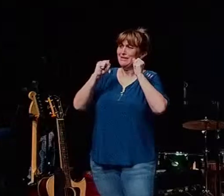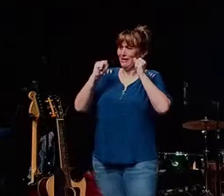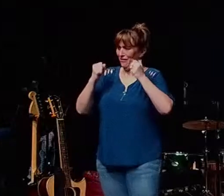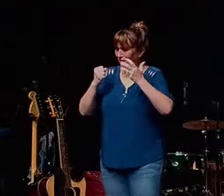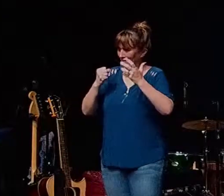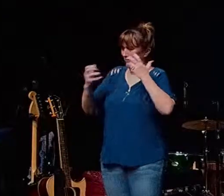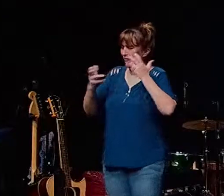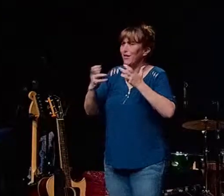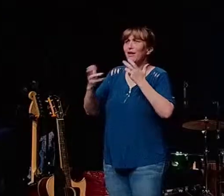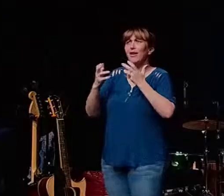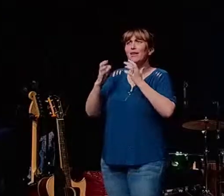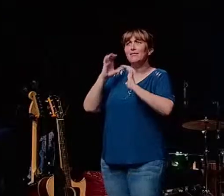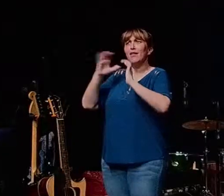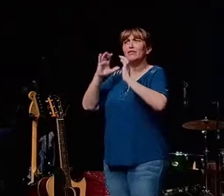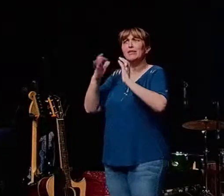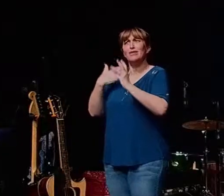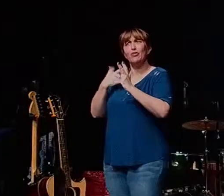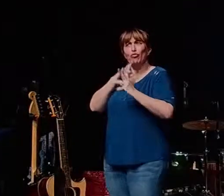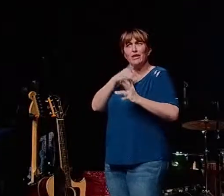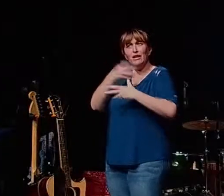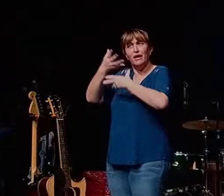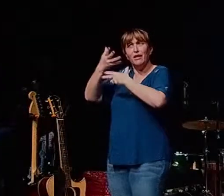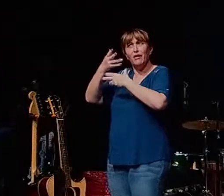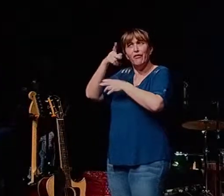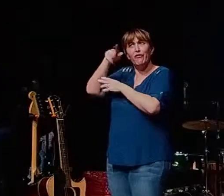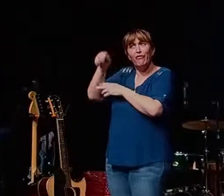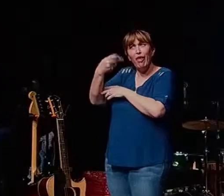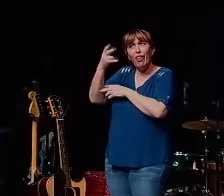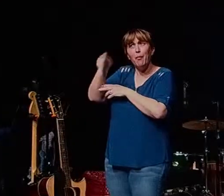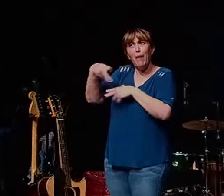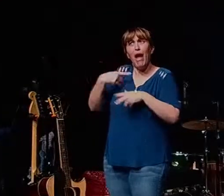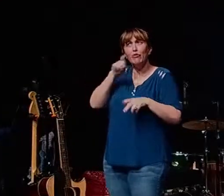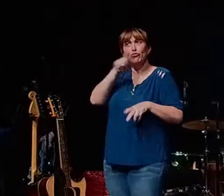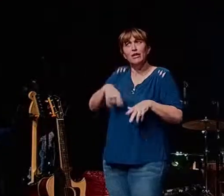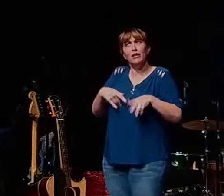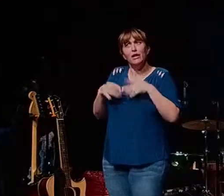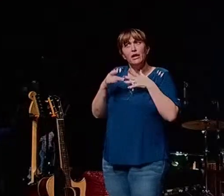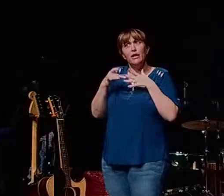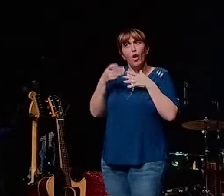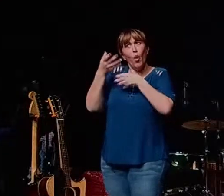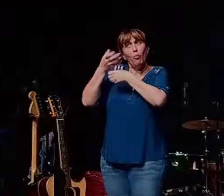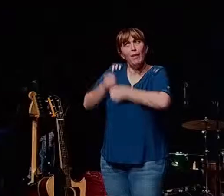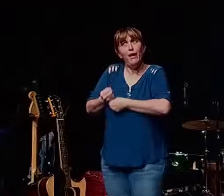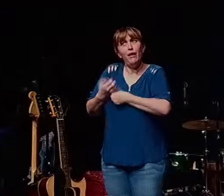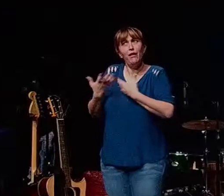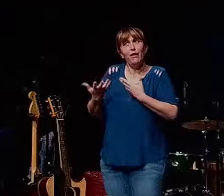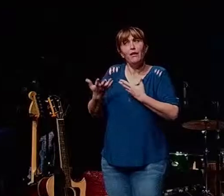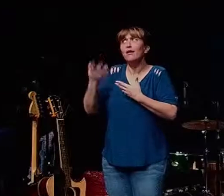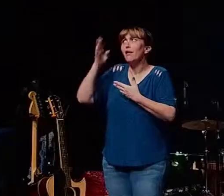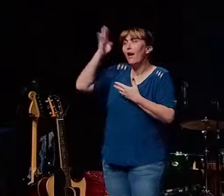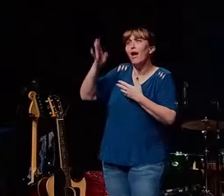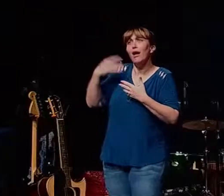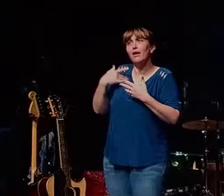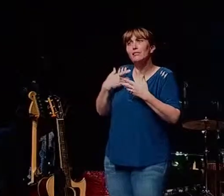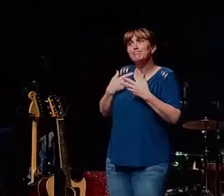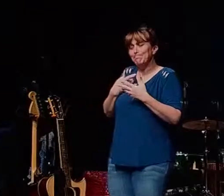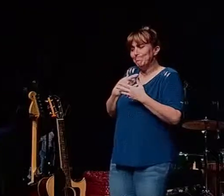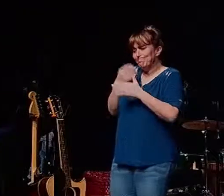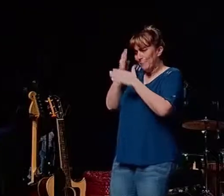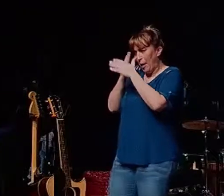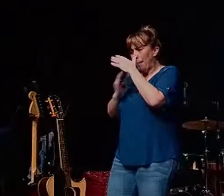and what amazing obedience on the part of the guide he had the humility and the obedience